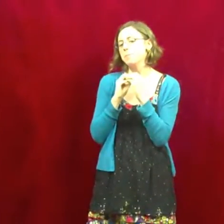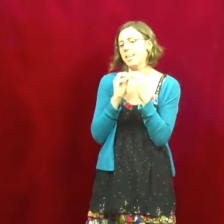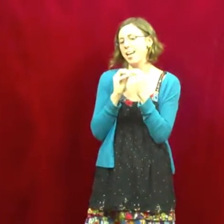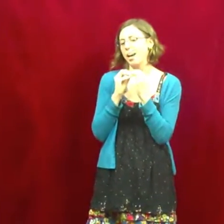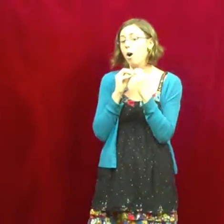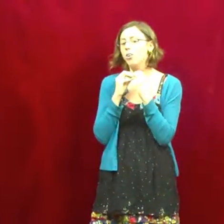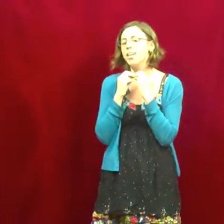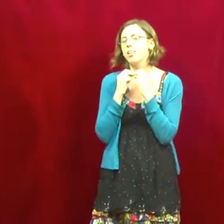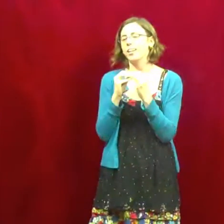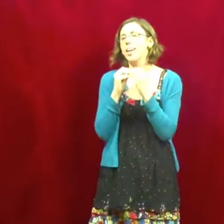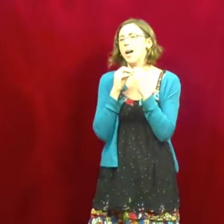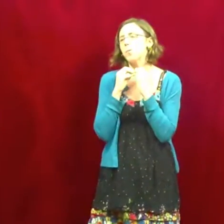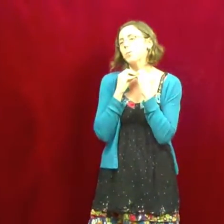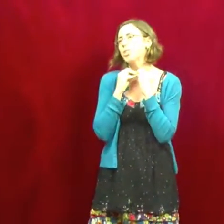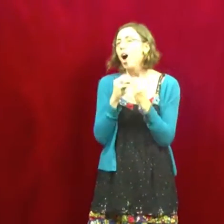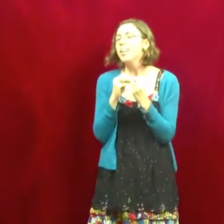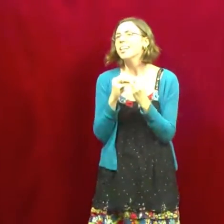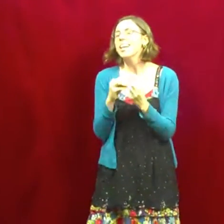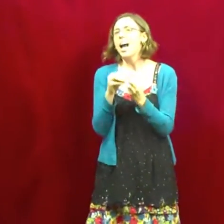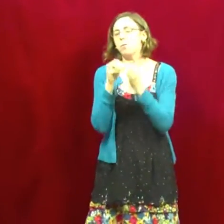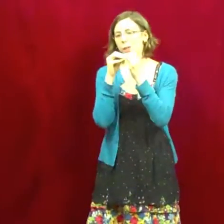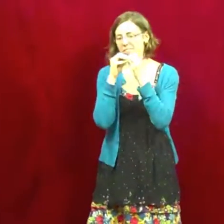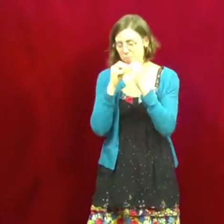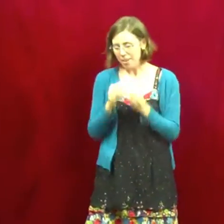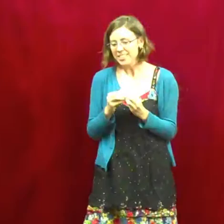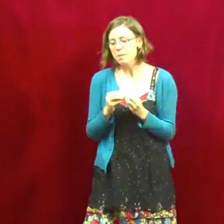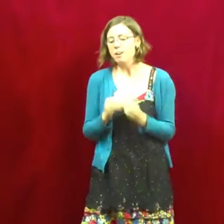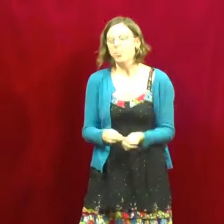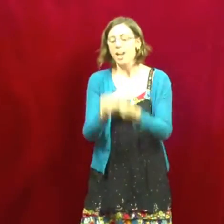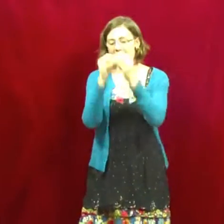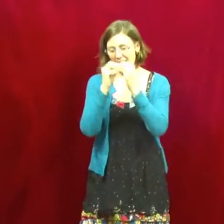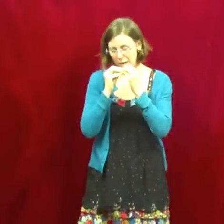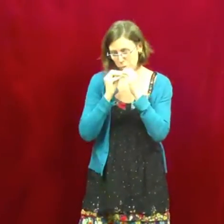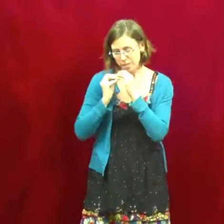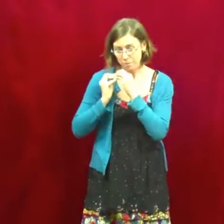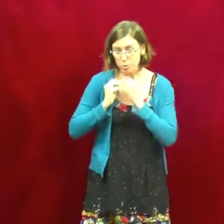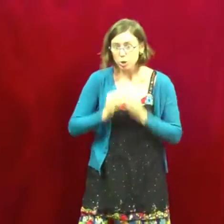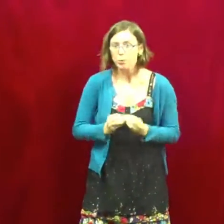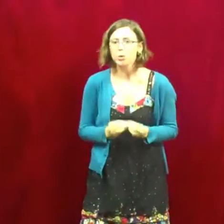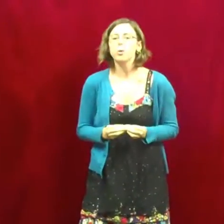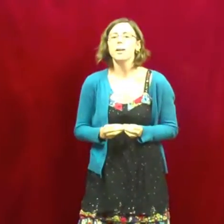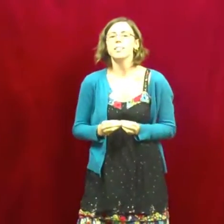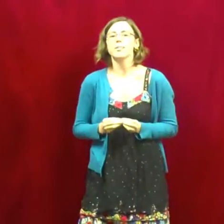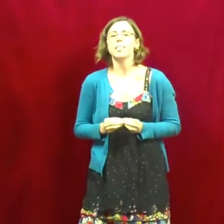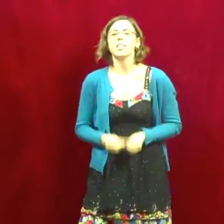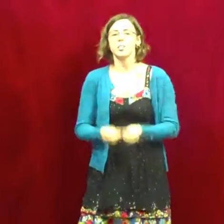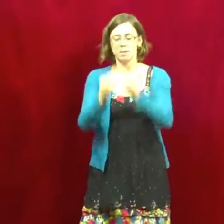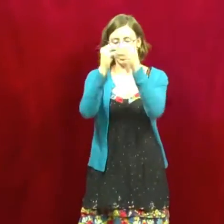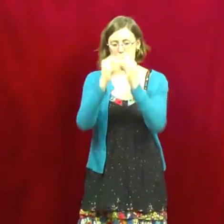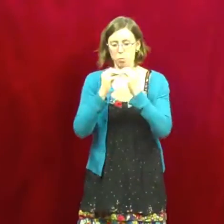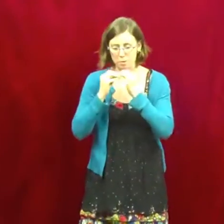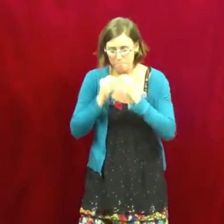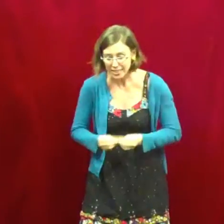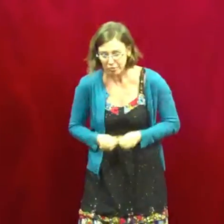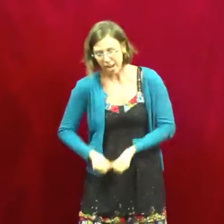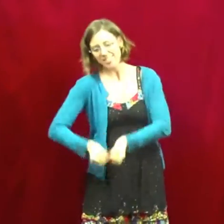staying out all night long and we will talk and we will have the best time ever and then I will become super cool by association because we will be best friends